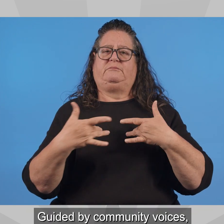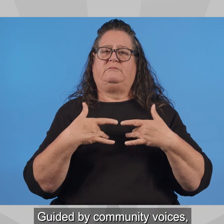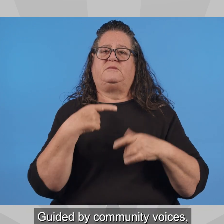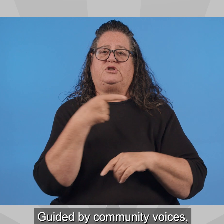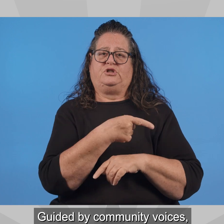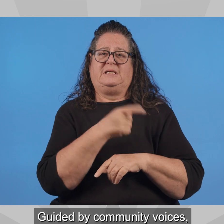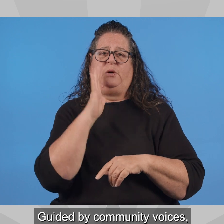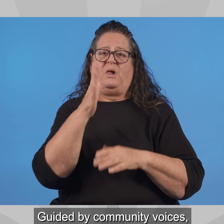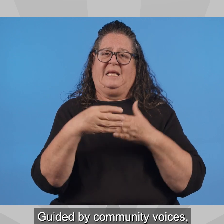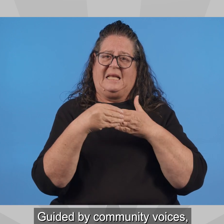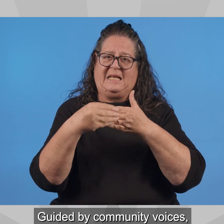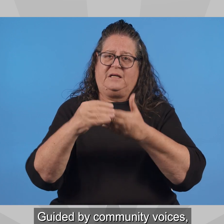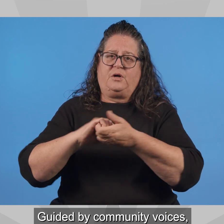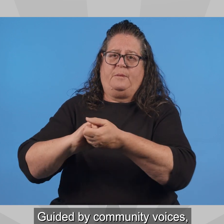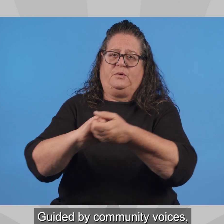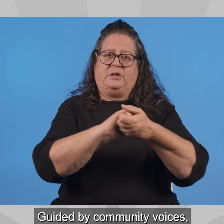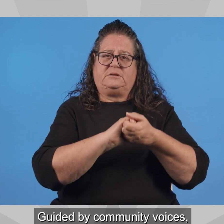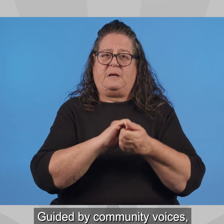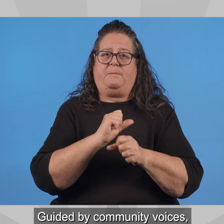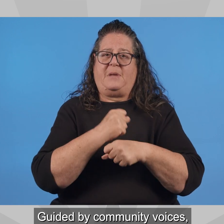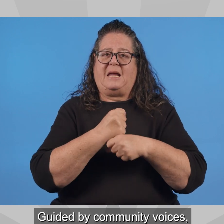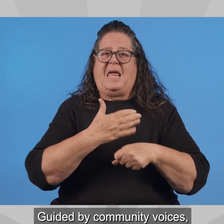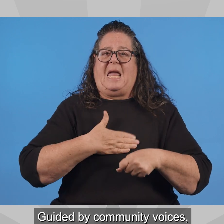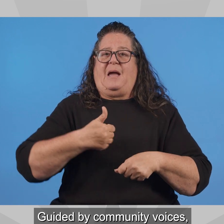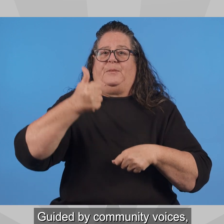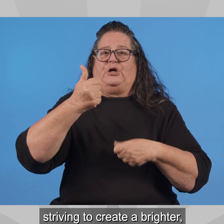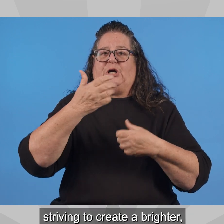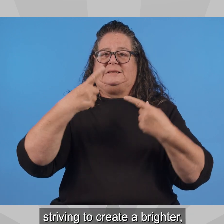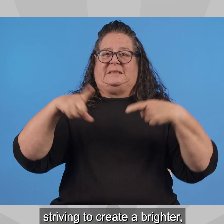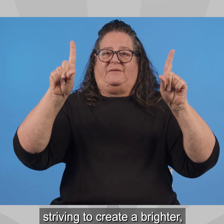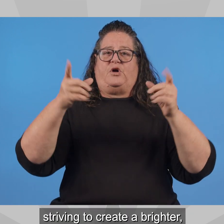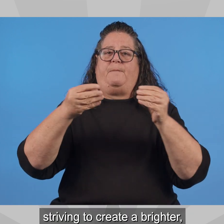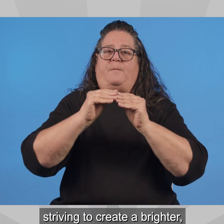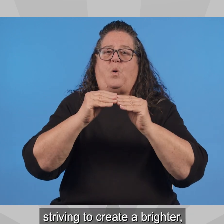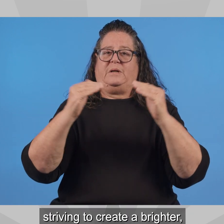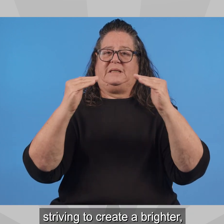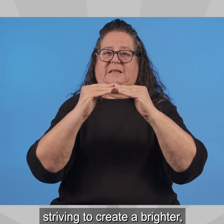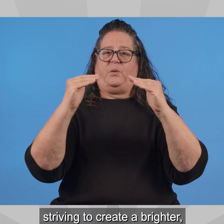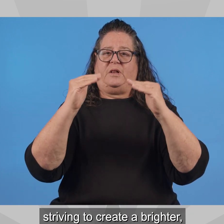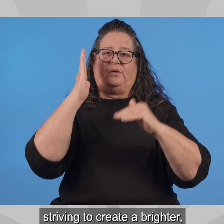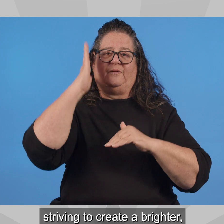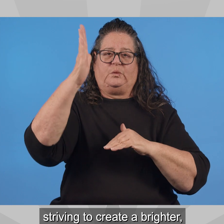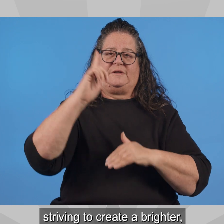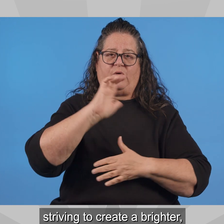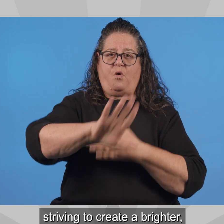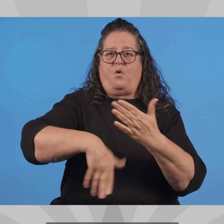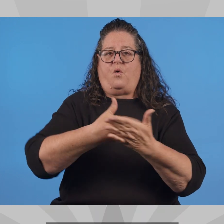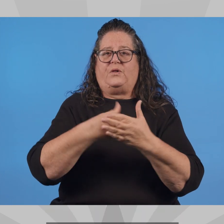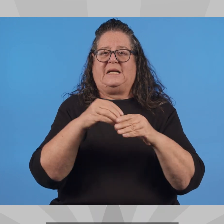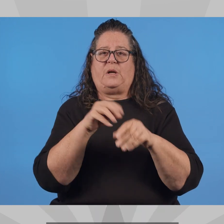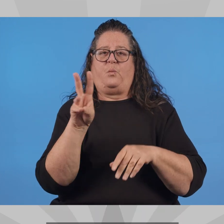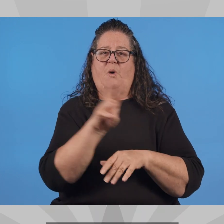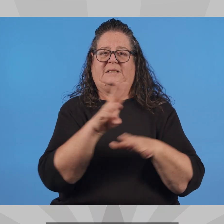Guided by community voices, she leads with collaboration, striving to create a brighter, more equitable future